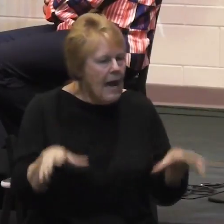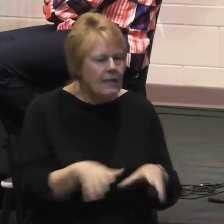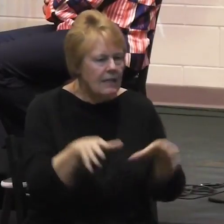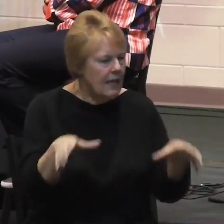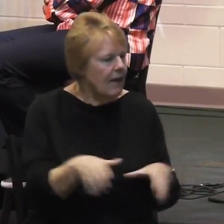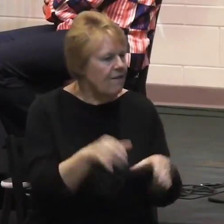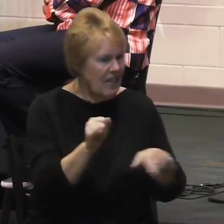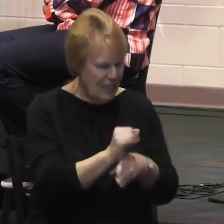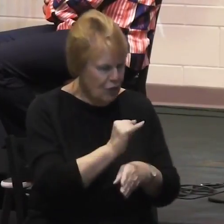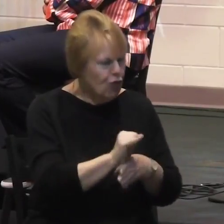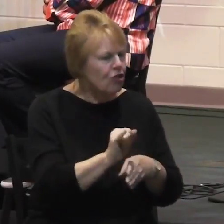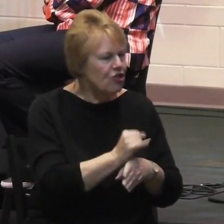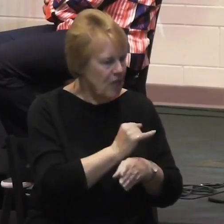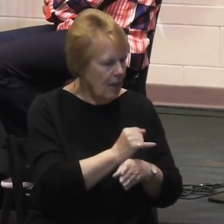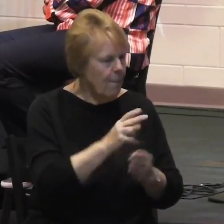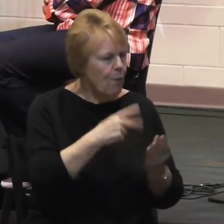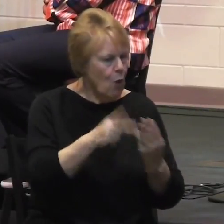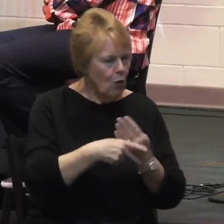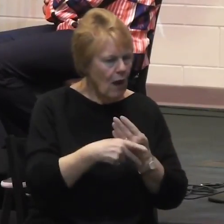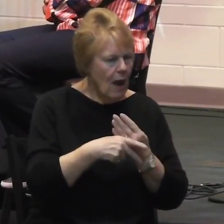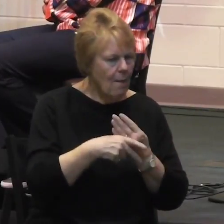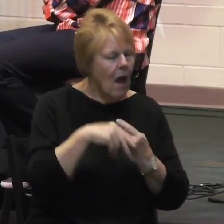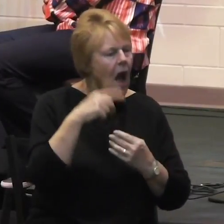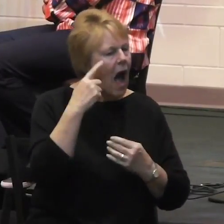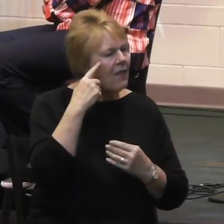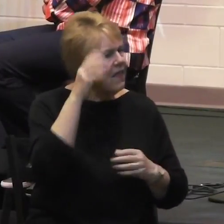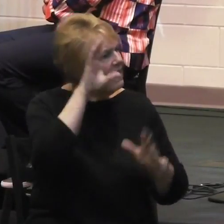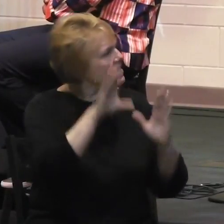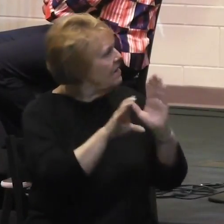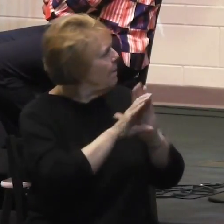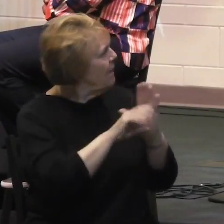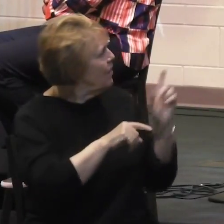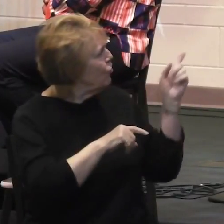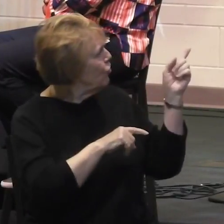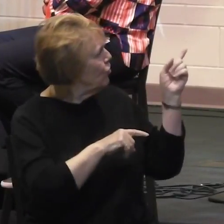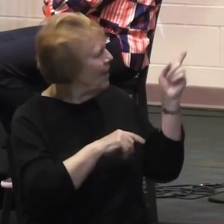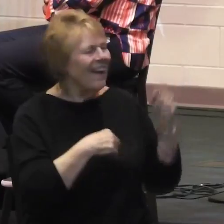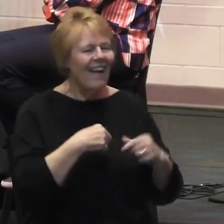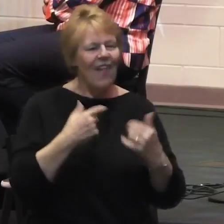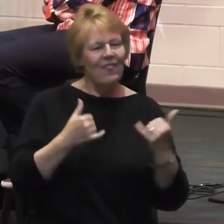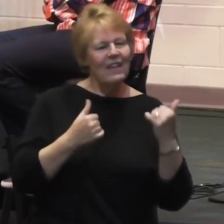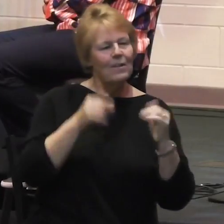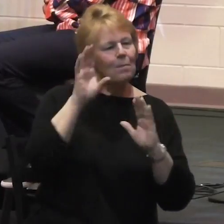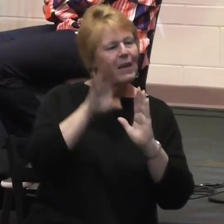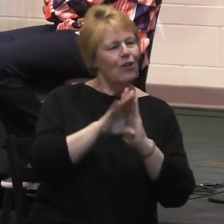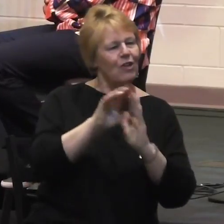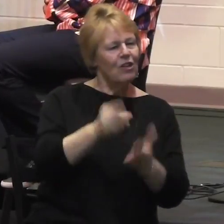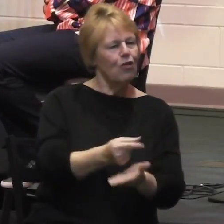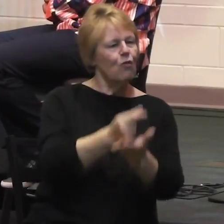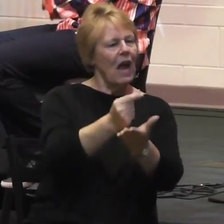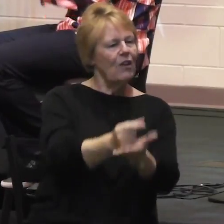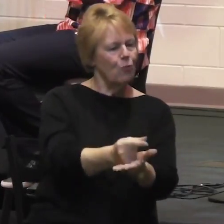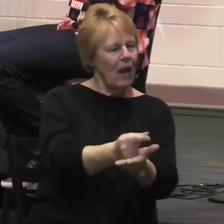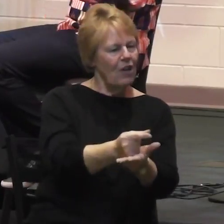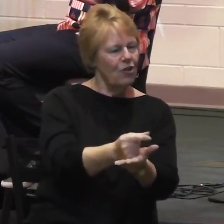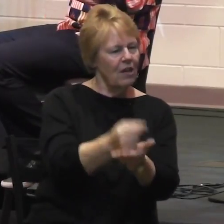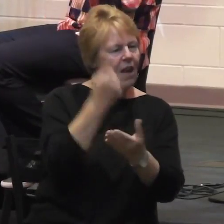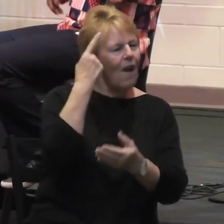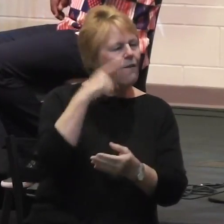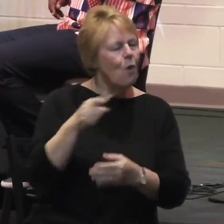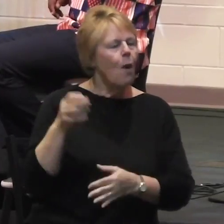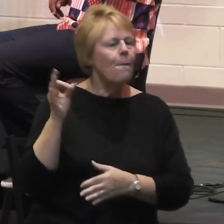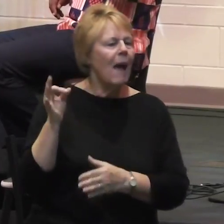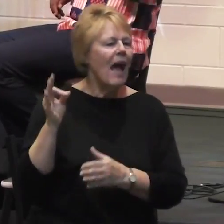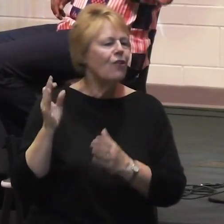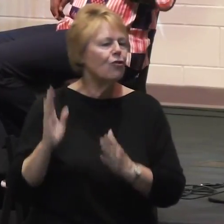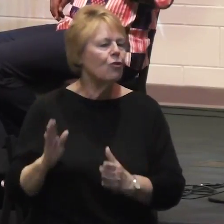so say a things about that. I think this is a picture of some of them being commissioned. Yeah, this is a graduation for pastoral trainees. We have a